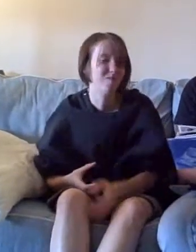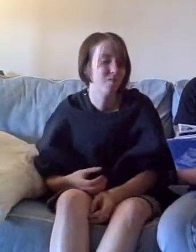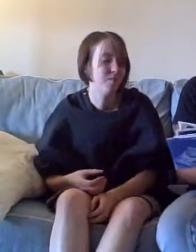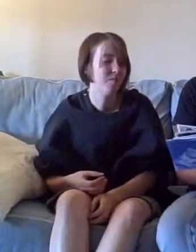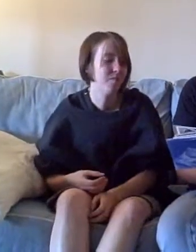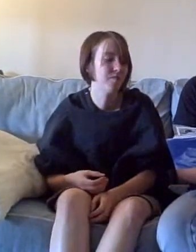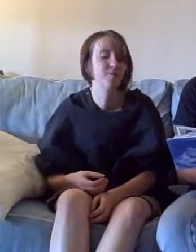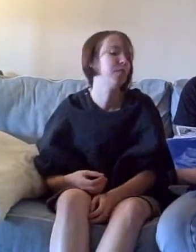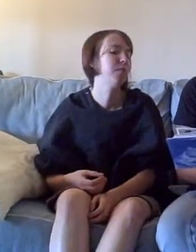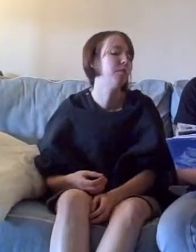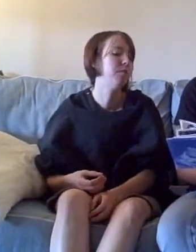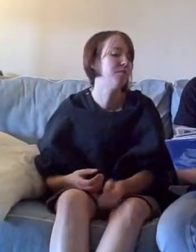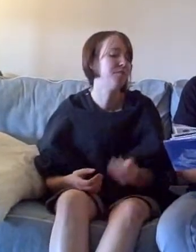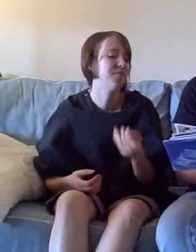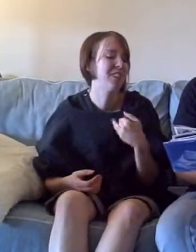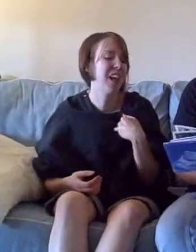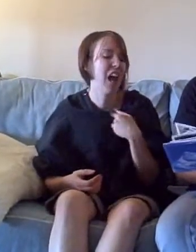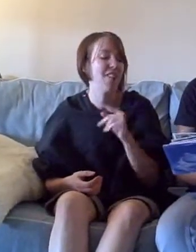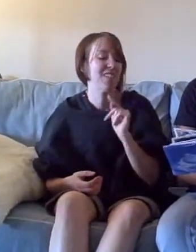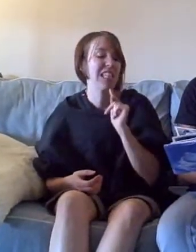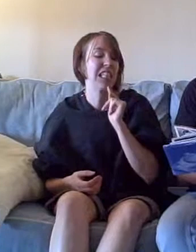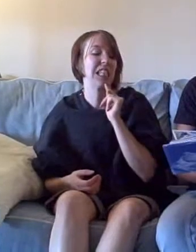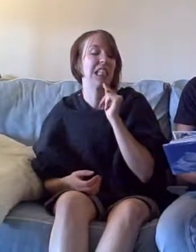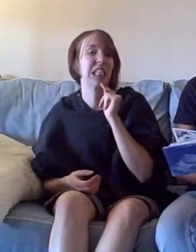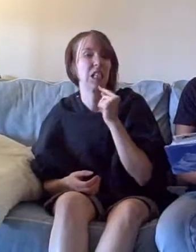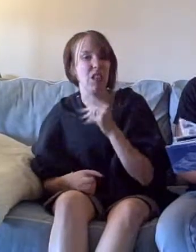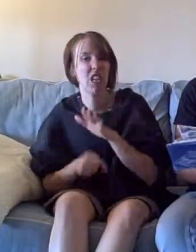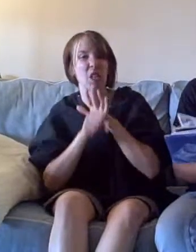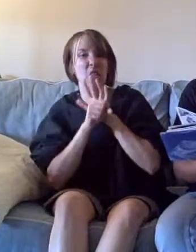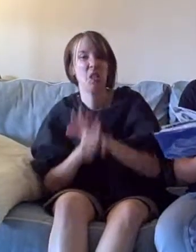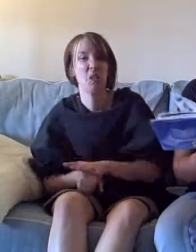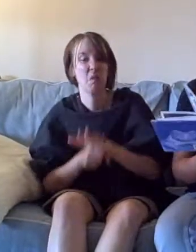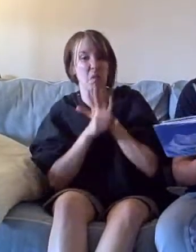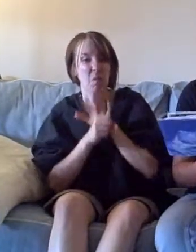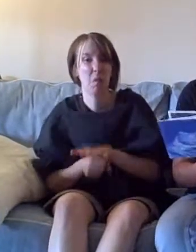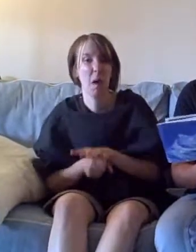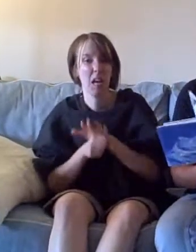You're under some major pressure to fill someone else's shoes.